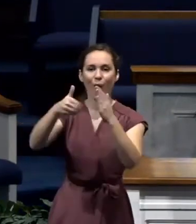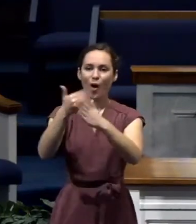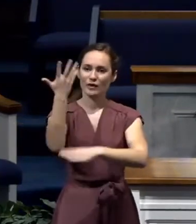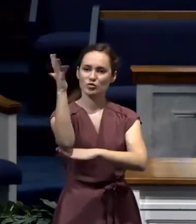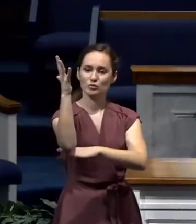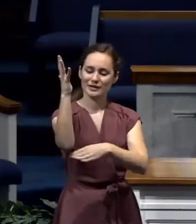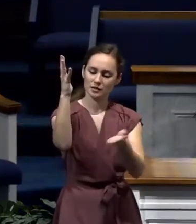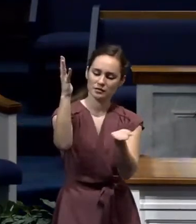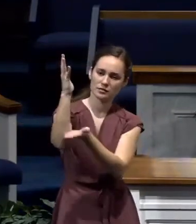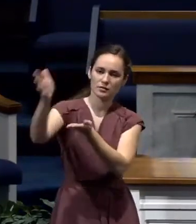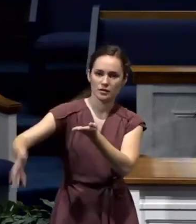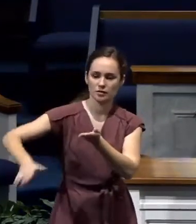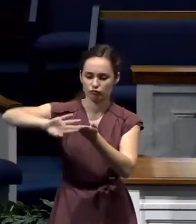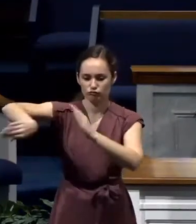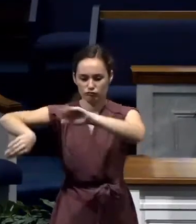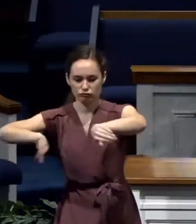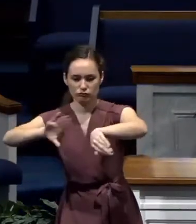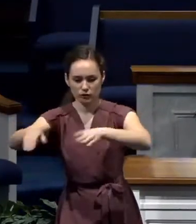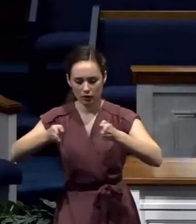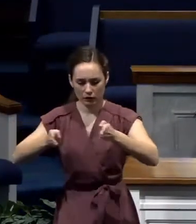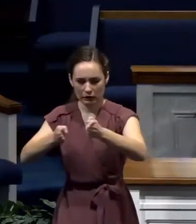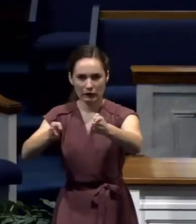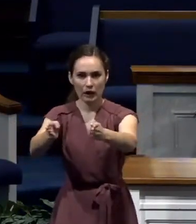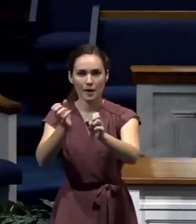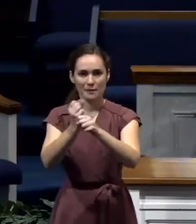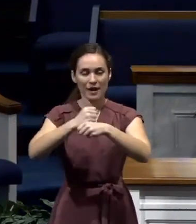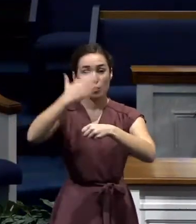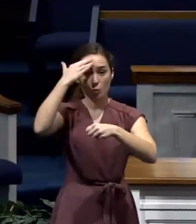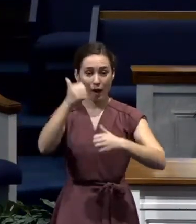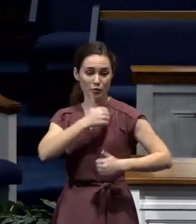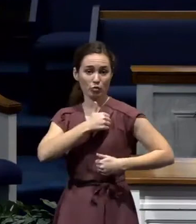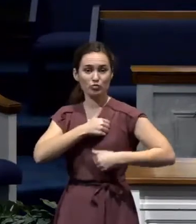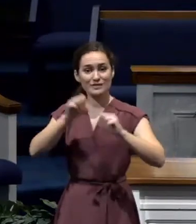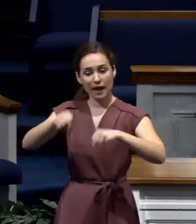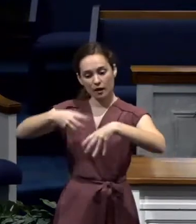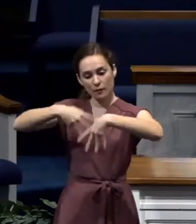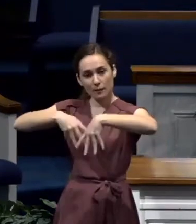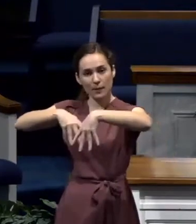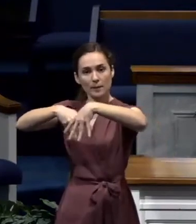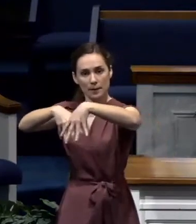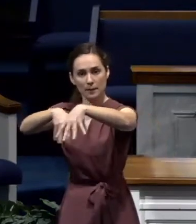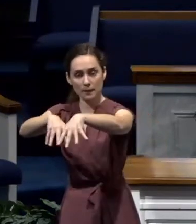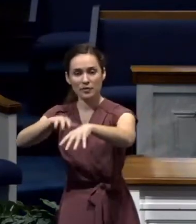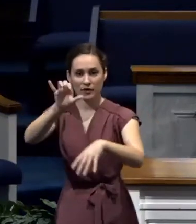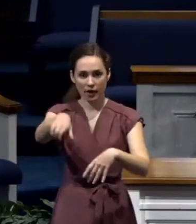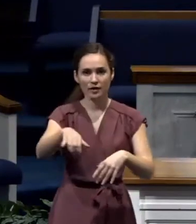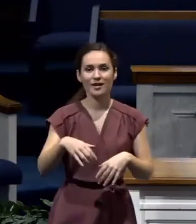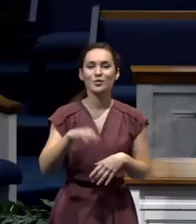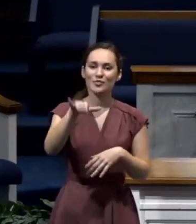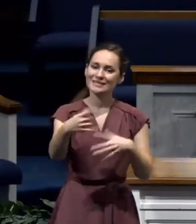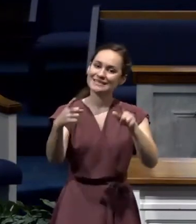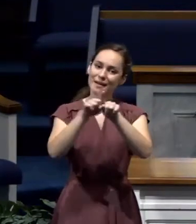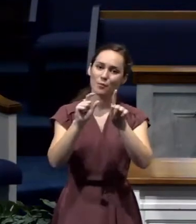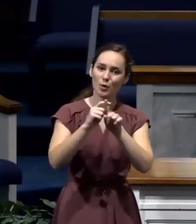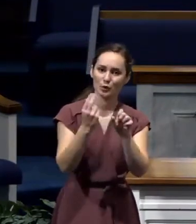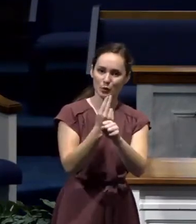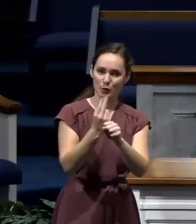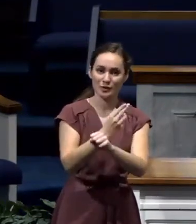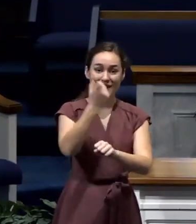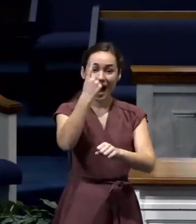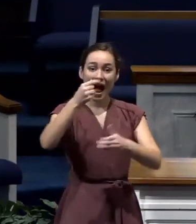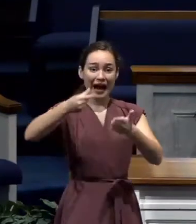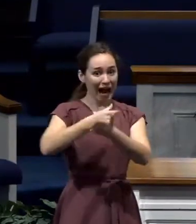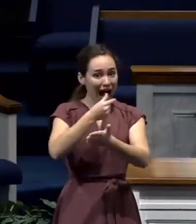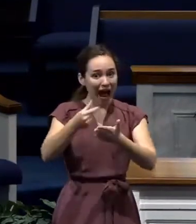that the military could advance. That's the way this word was used here. Paul is saying, look, the gospel is making a